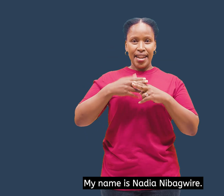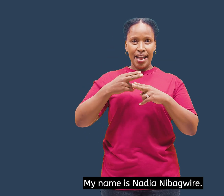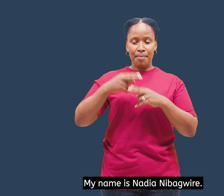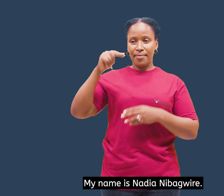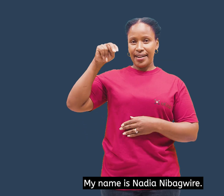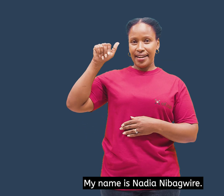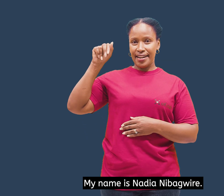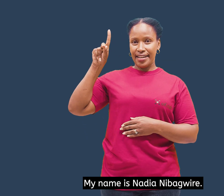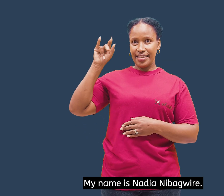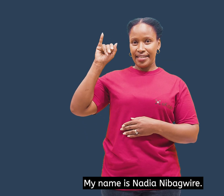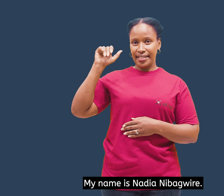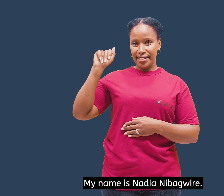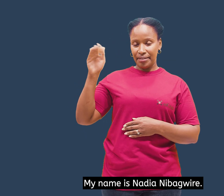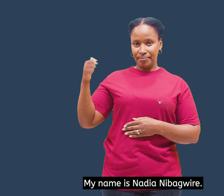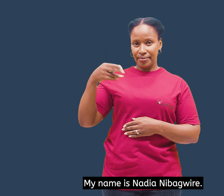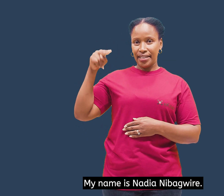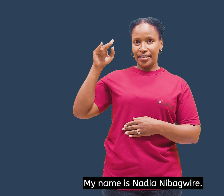My name is Nadia Nibaguire.